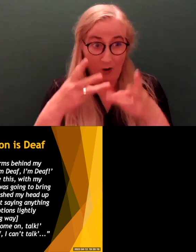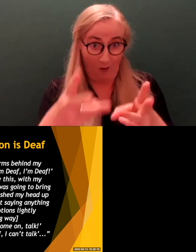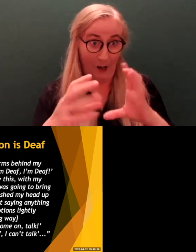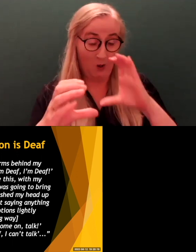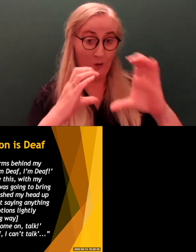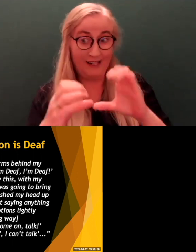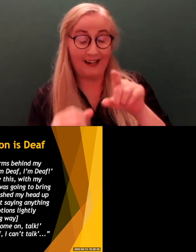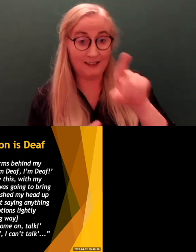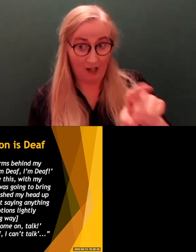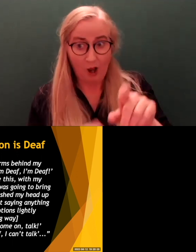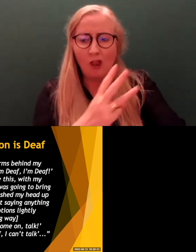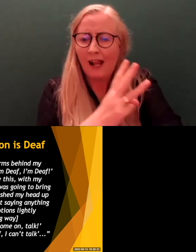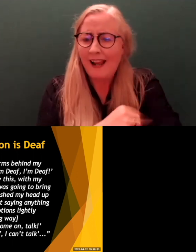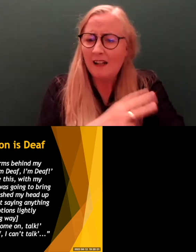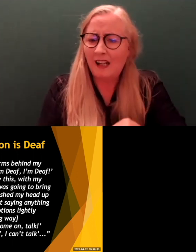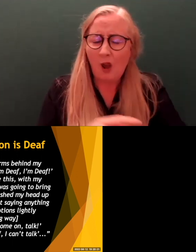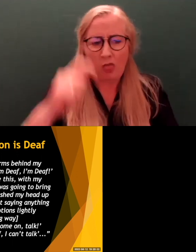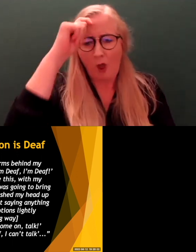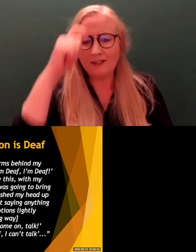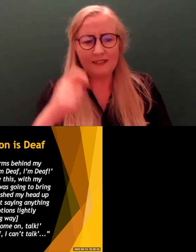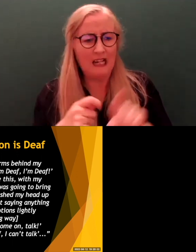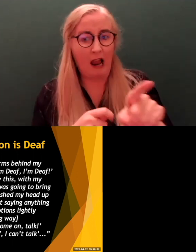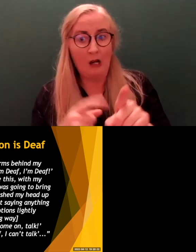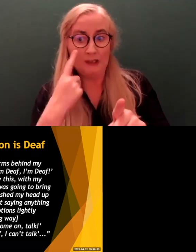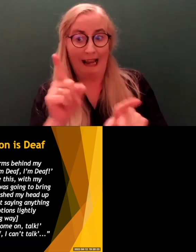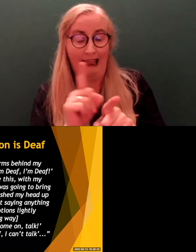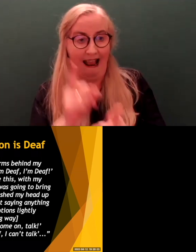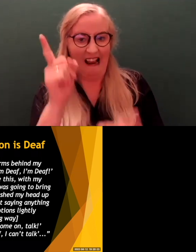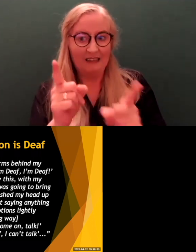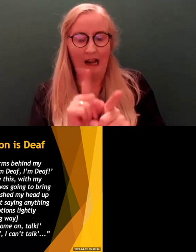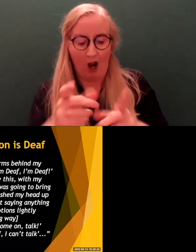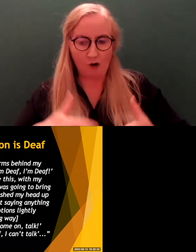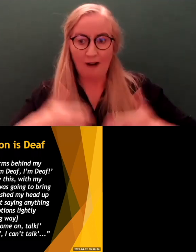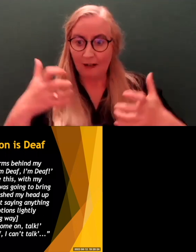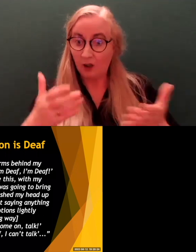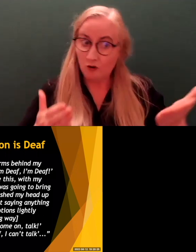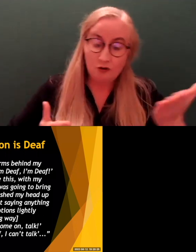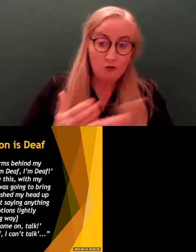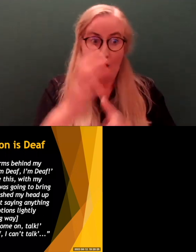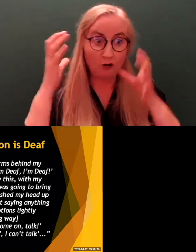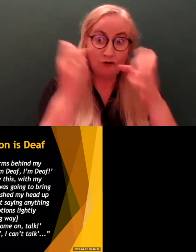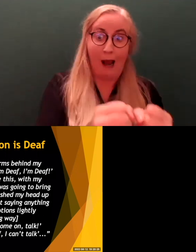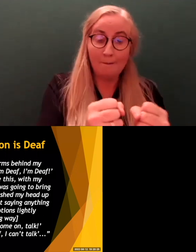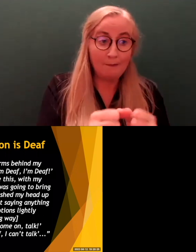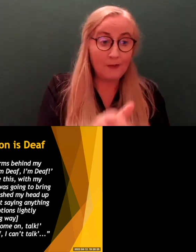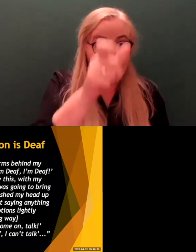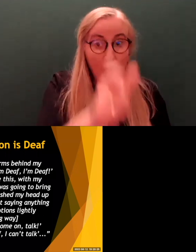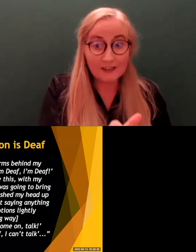the guard sort of saw that aggressively and immediately grabbed this person and detained them and